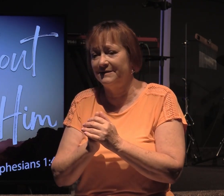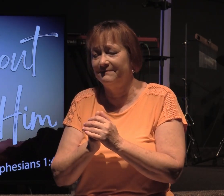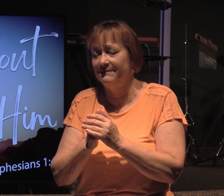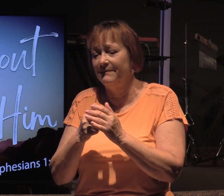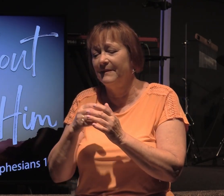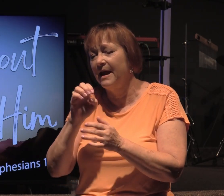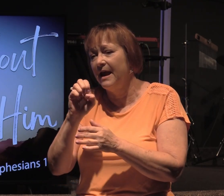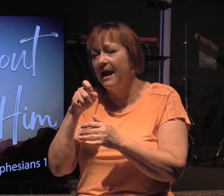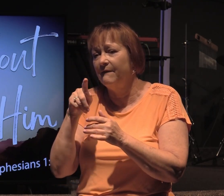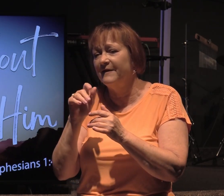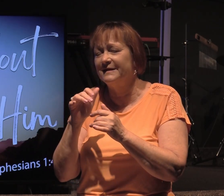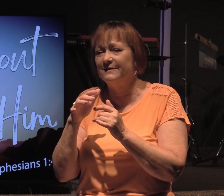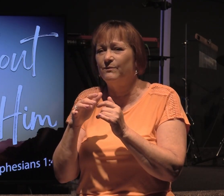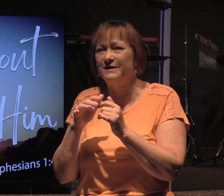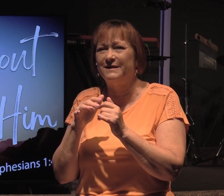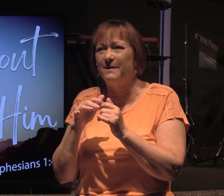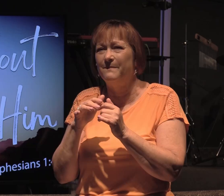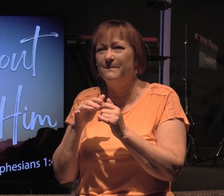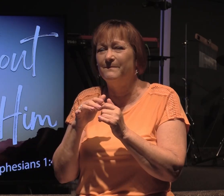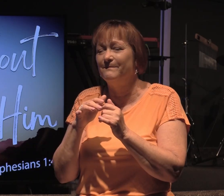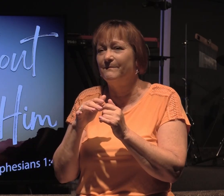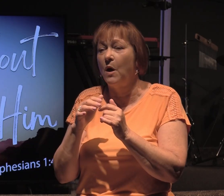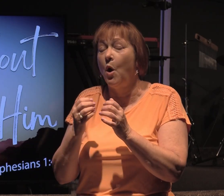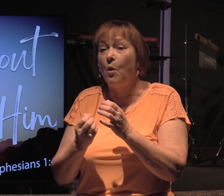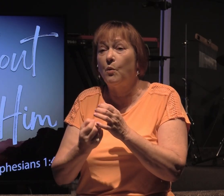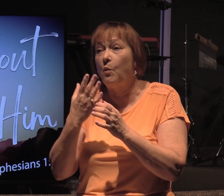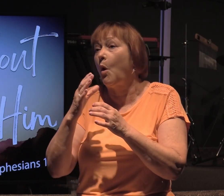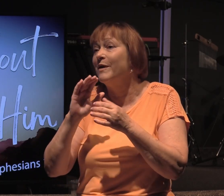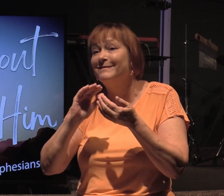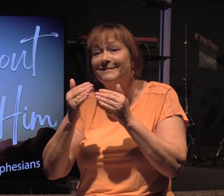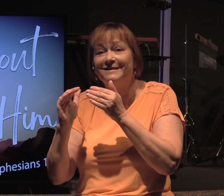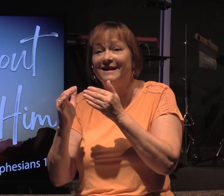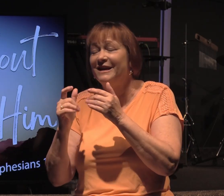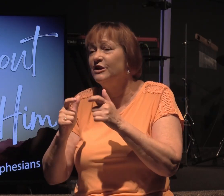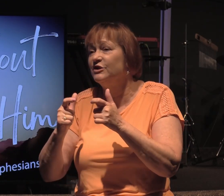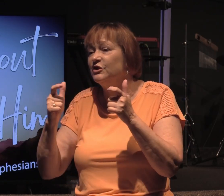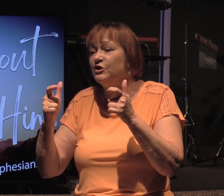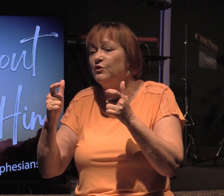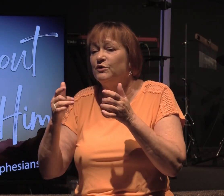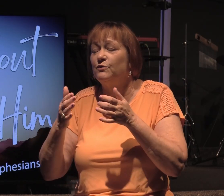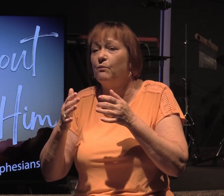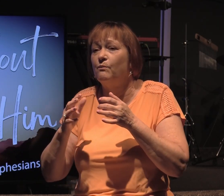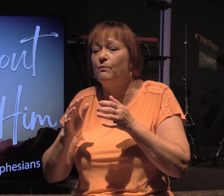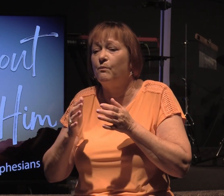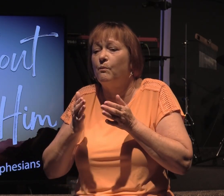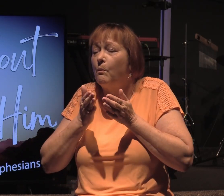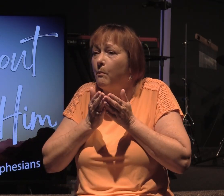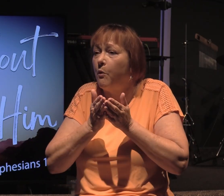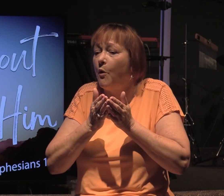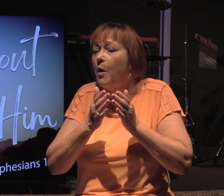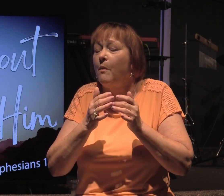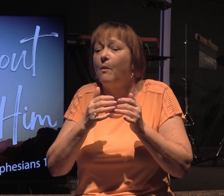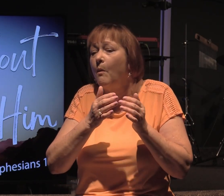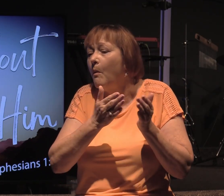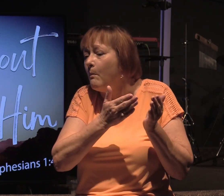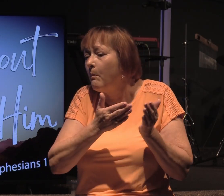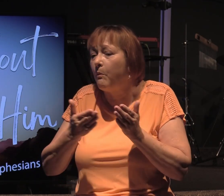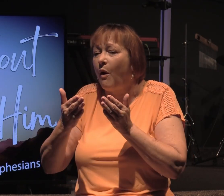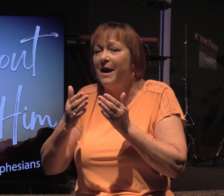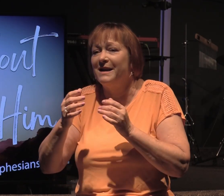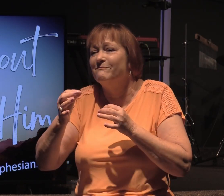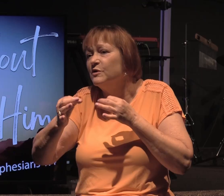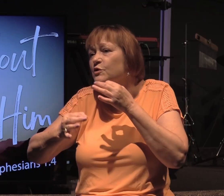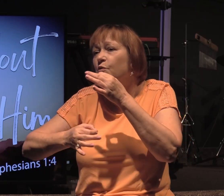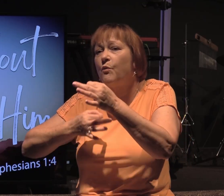Ephesus was an urban metropolis. Its huge port brought in trade from all over the empire.